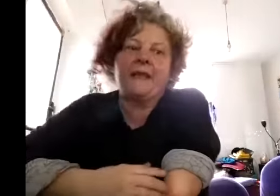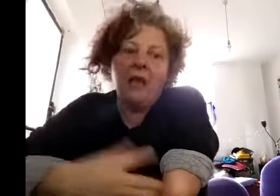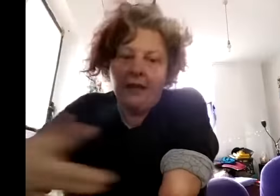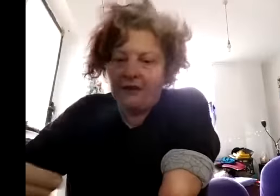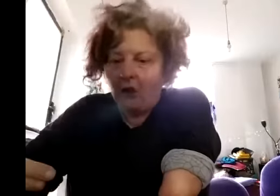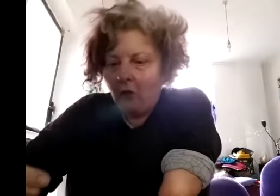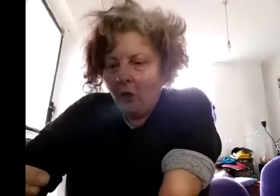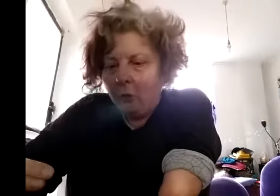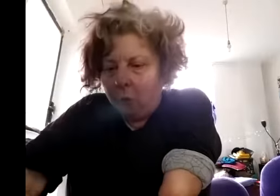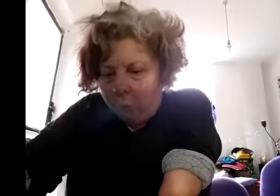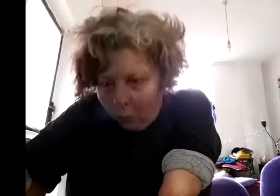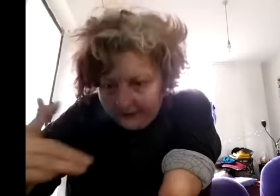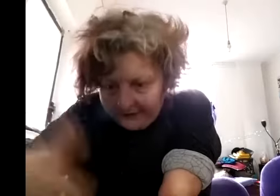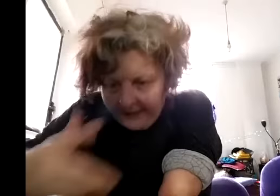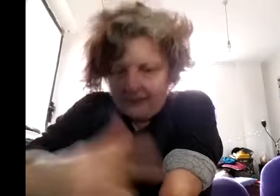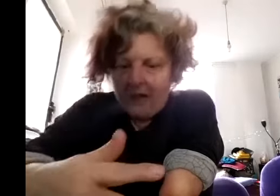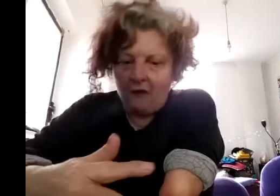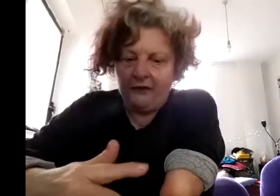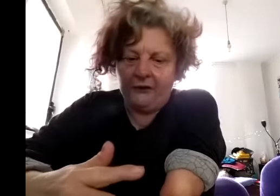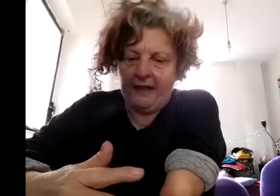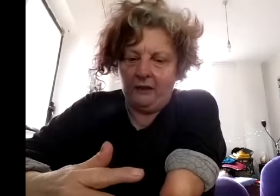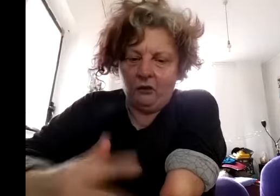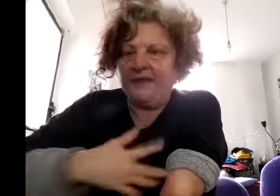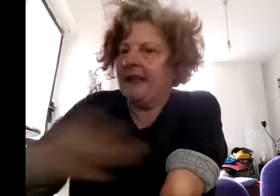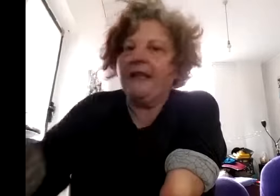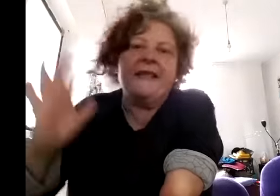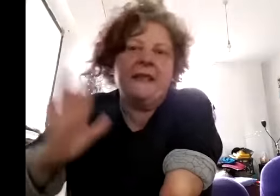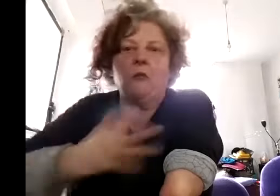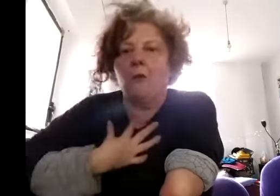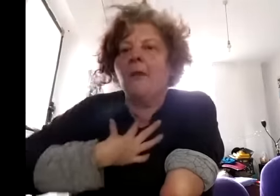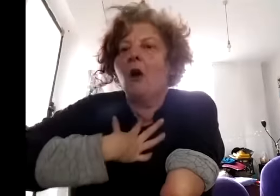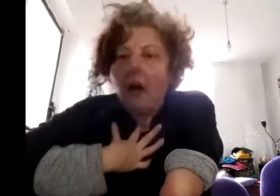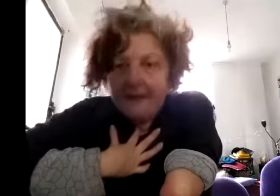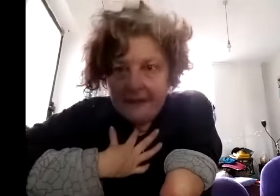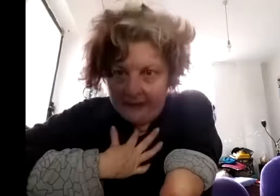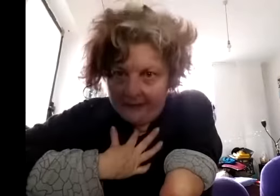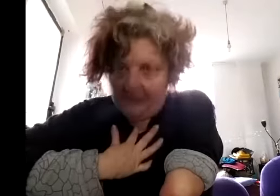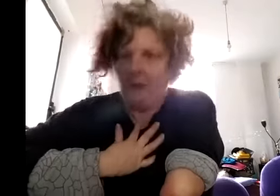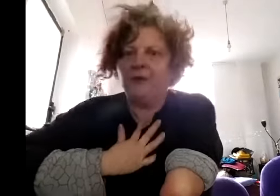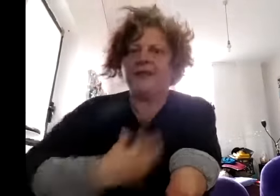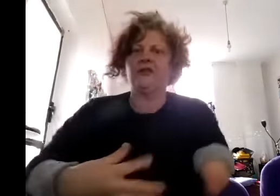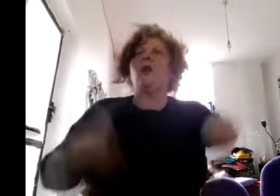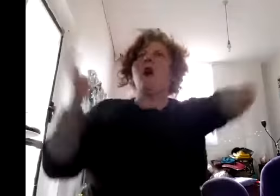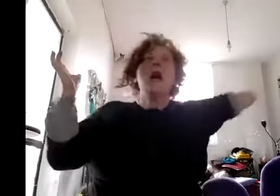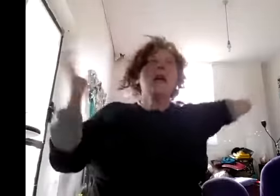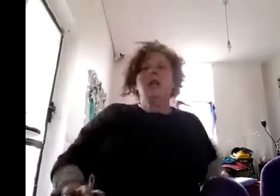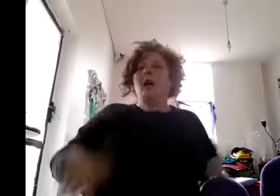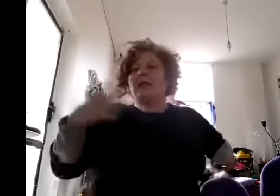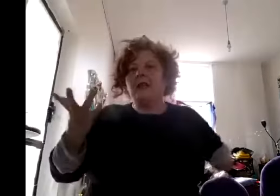and so what takes courage then because it's easy well i think it's easy to get up on stage and go hi i'm cat duncan